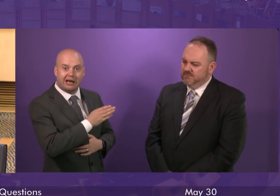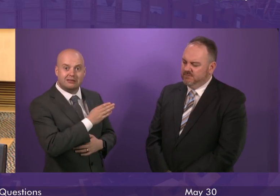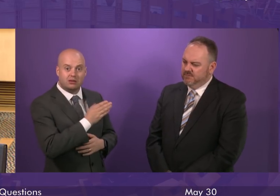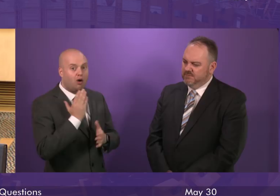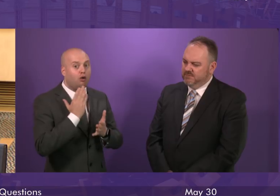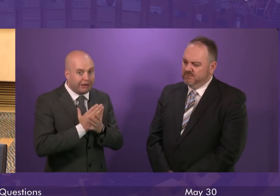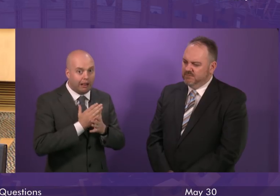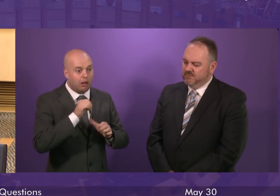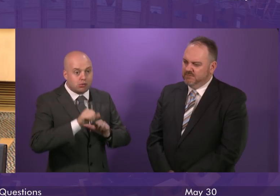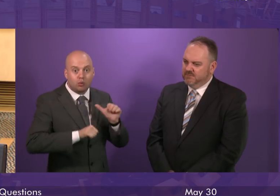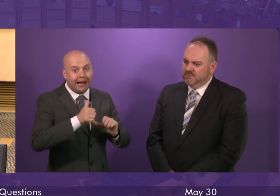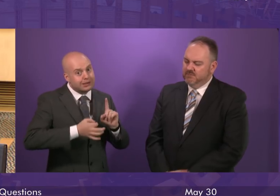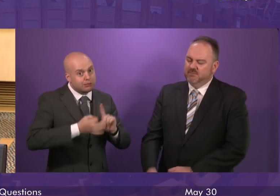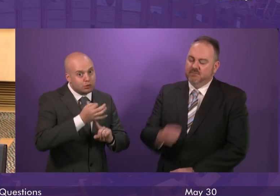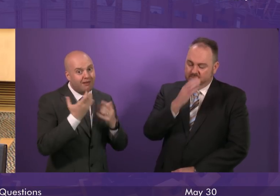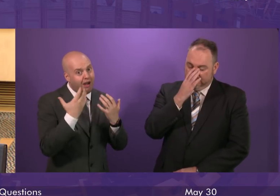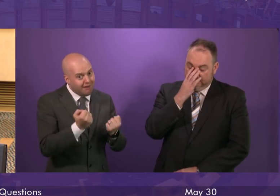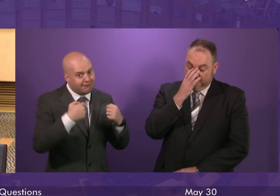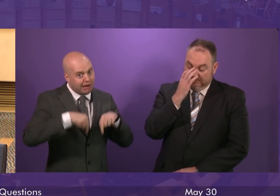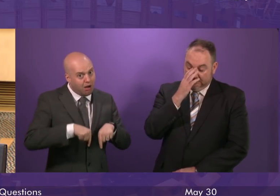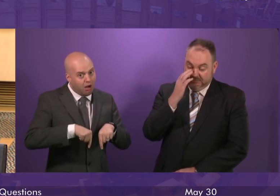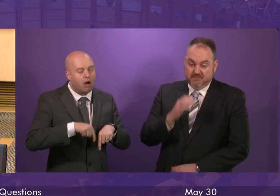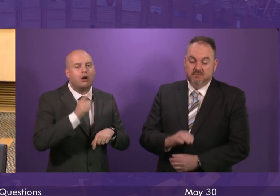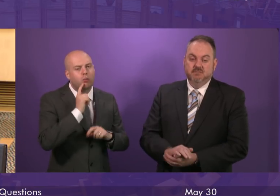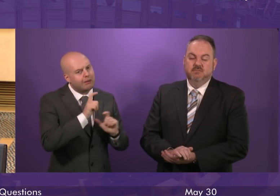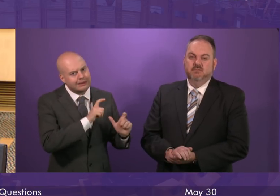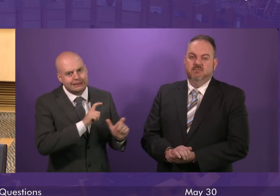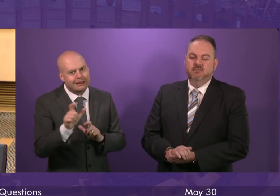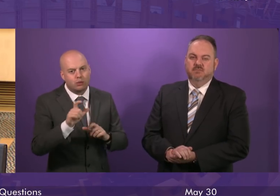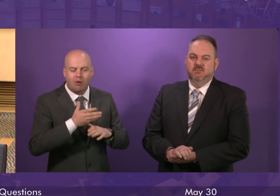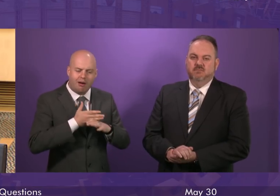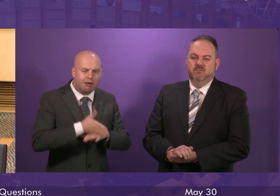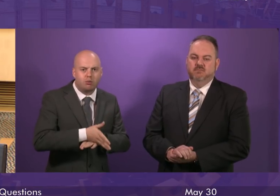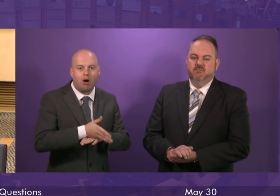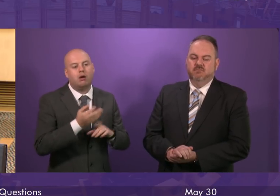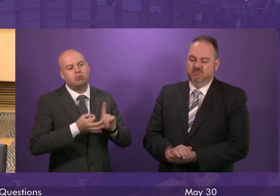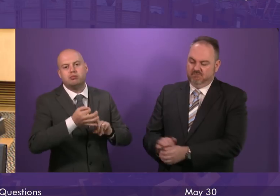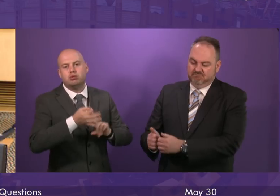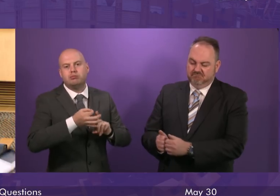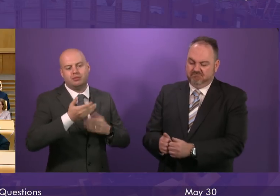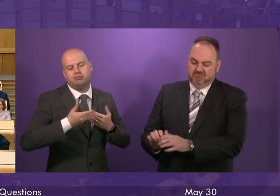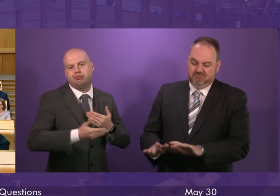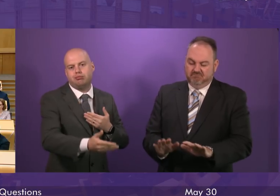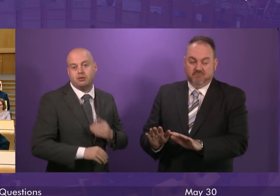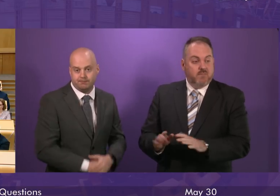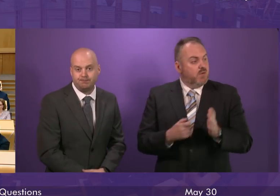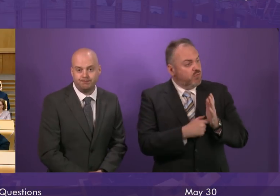progress is being made by this government and we will continue the hard work to continue that progress in the weeks and months to come.